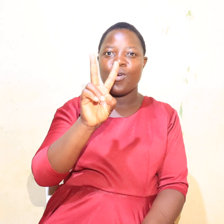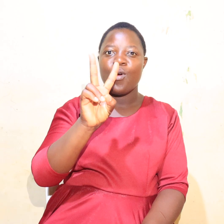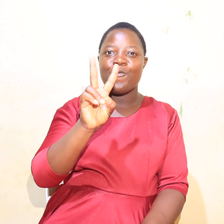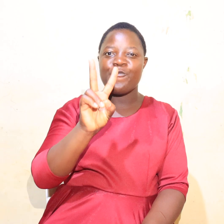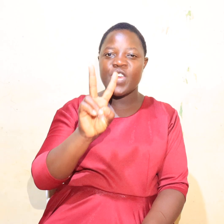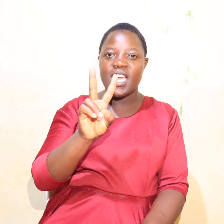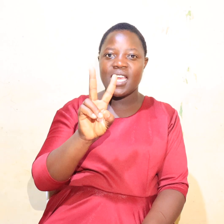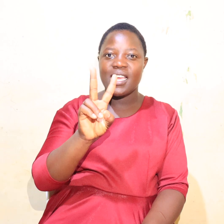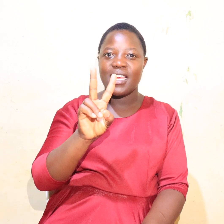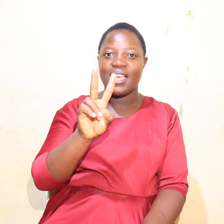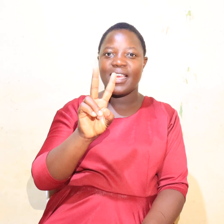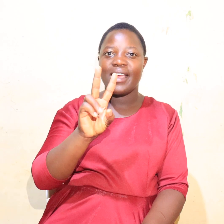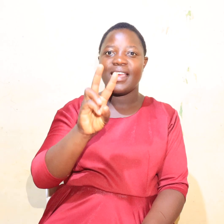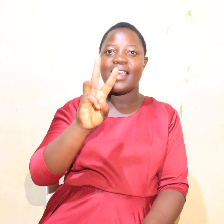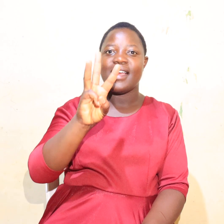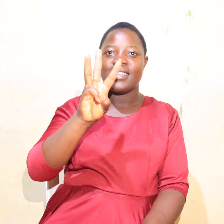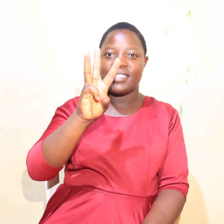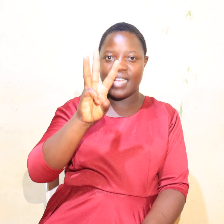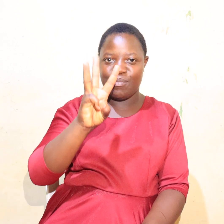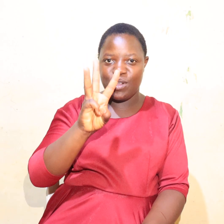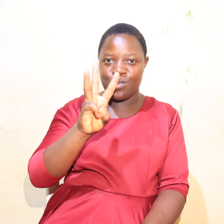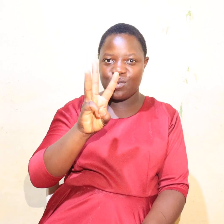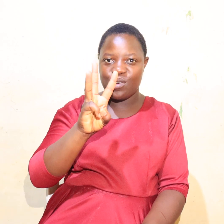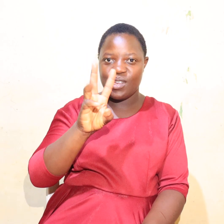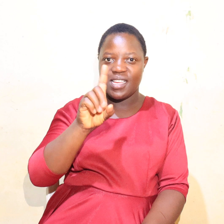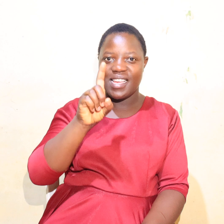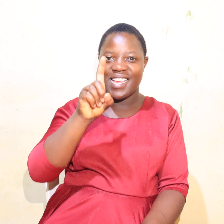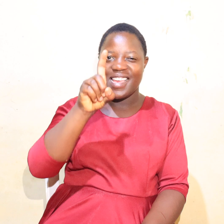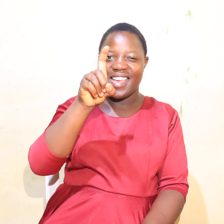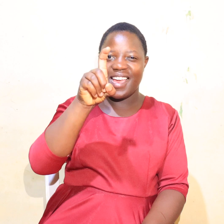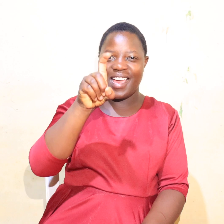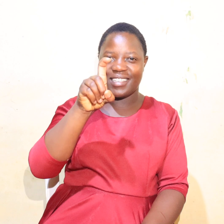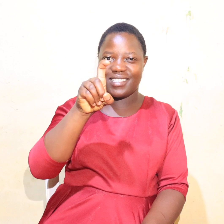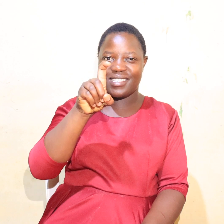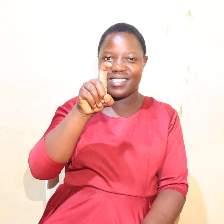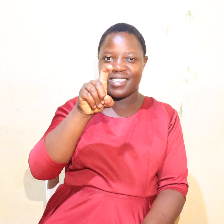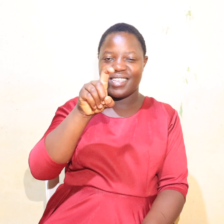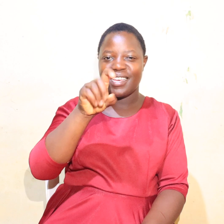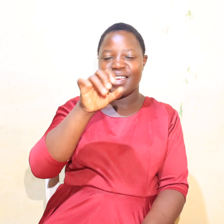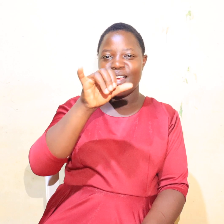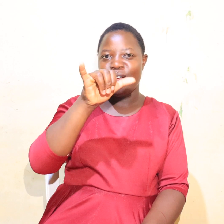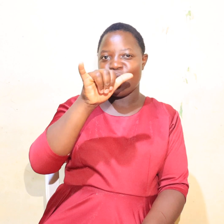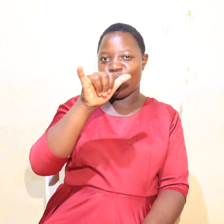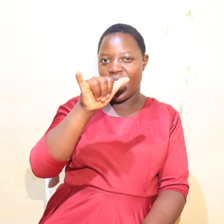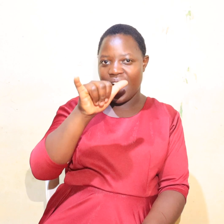V. W, W, X, Y,